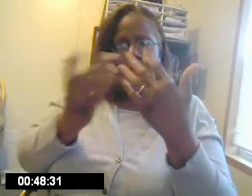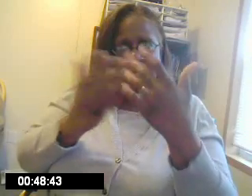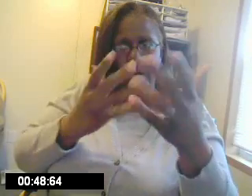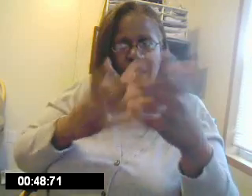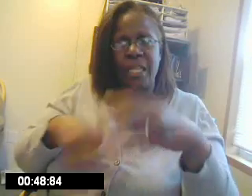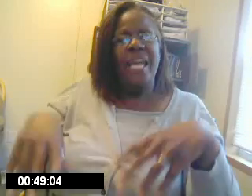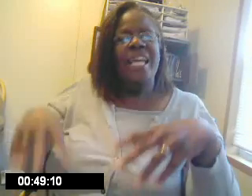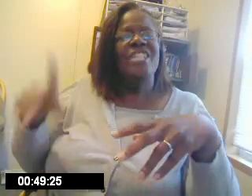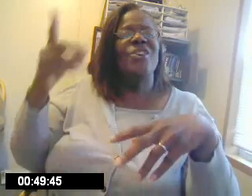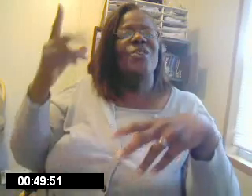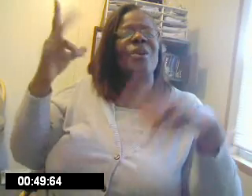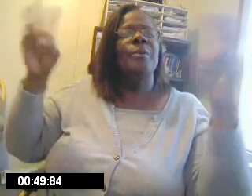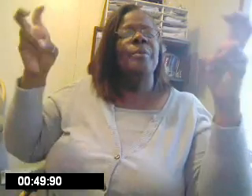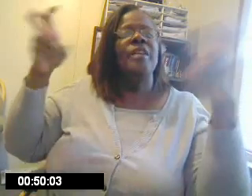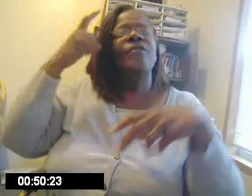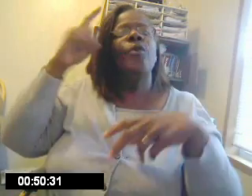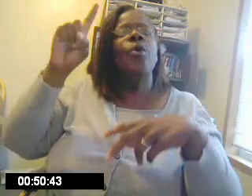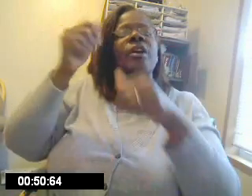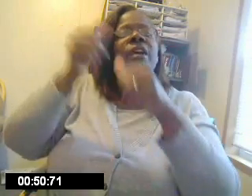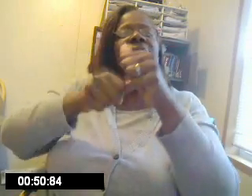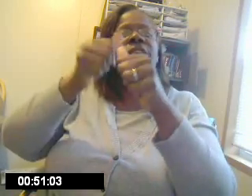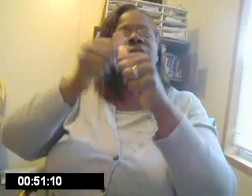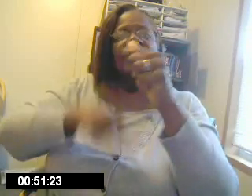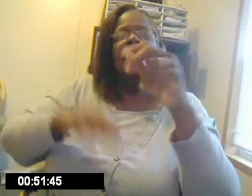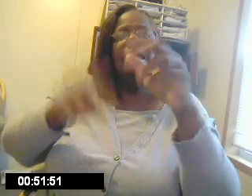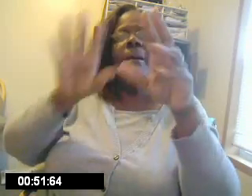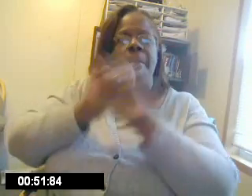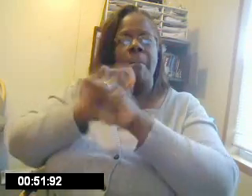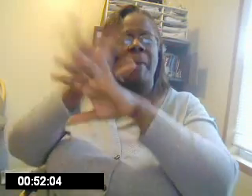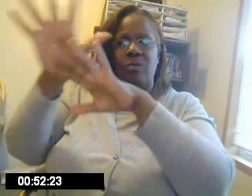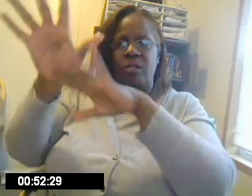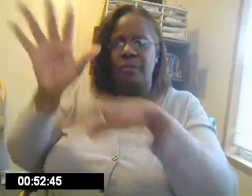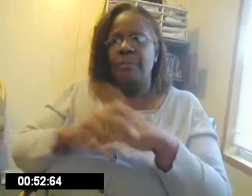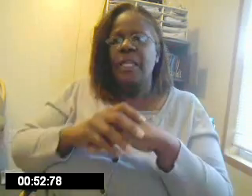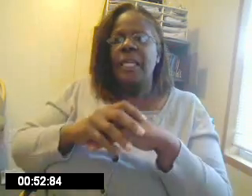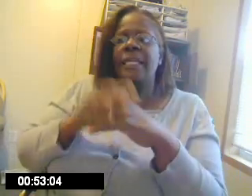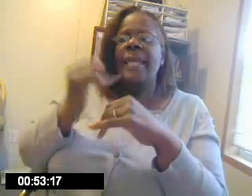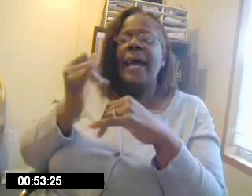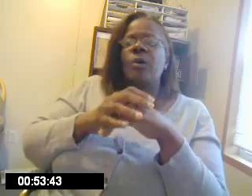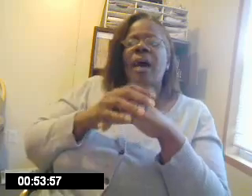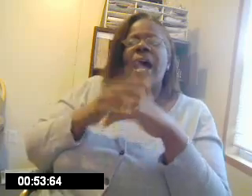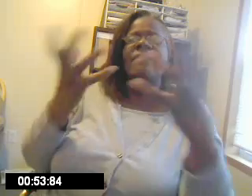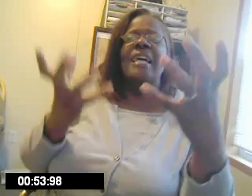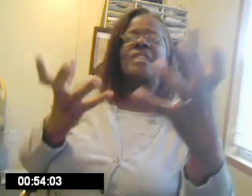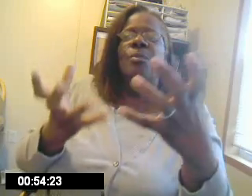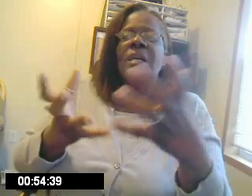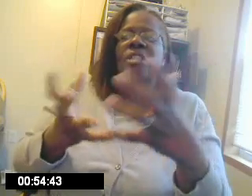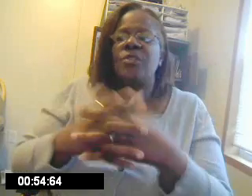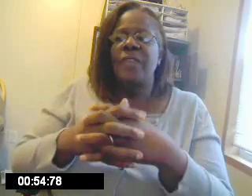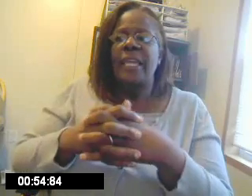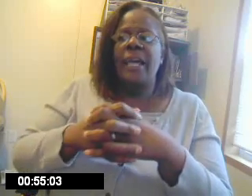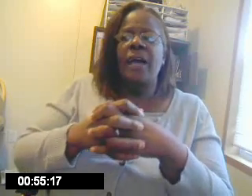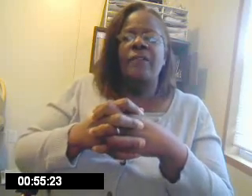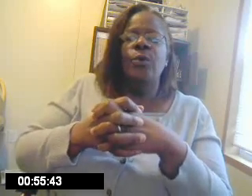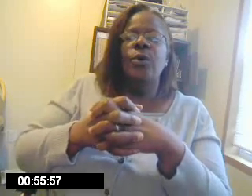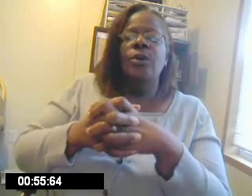anyway, so it would be for every mountain. Now, I've got so much to thank God for.